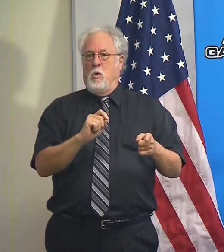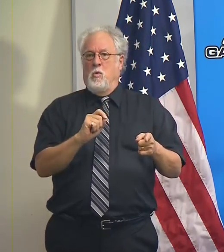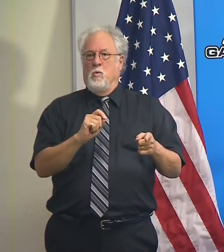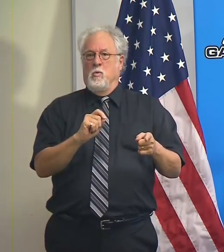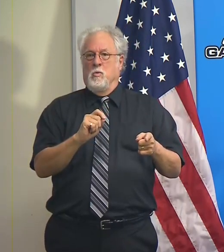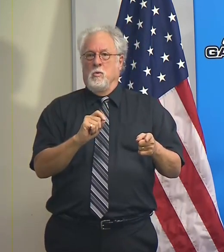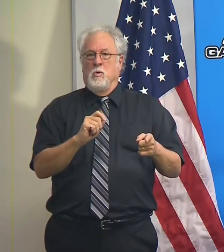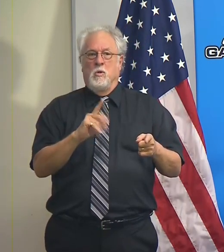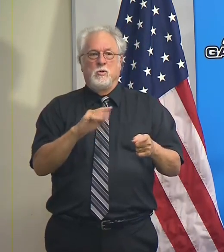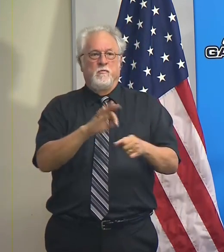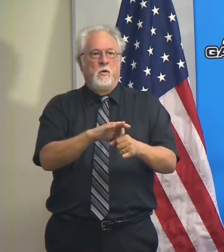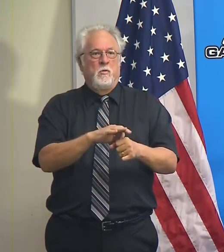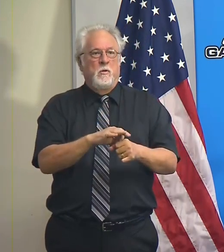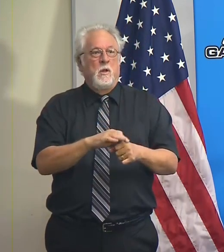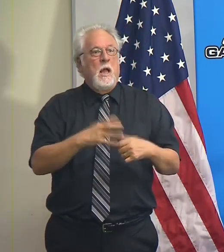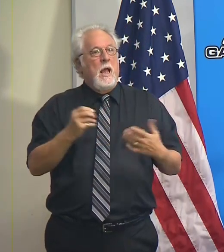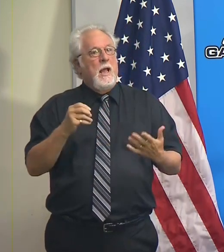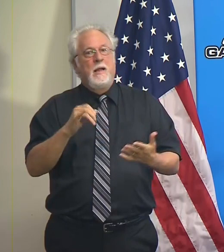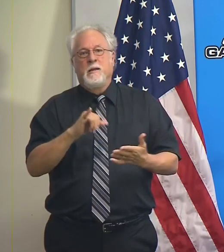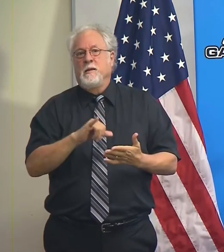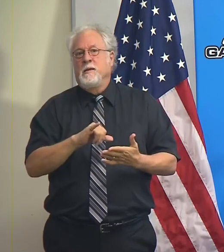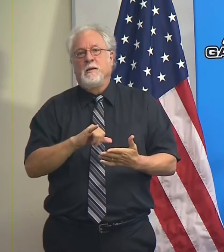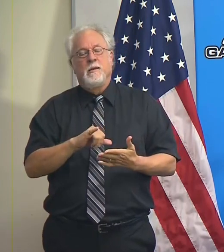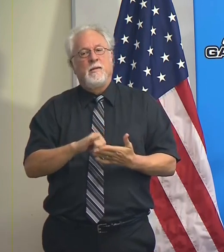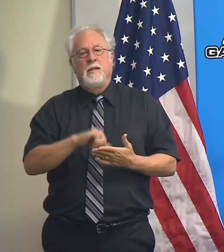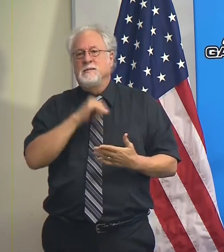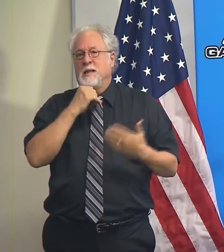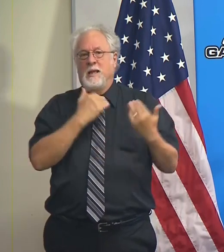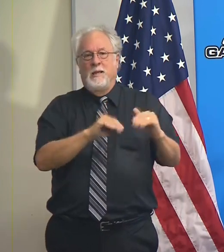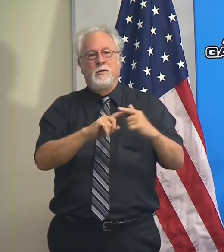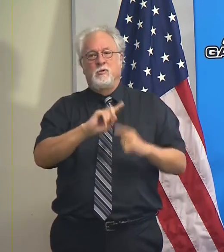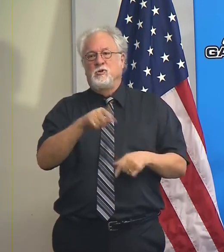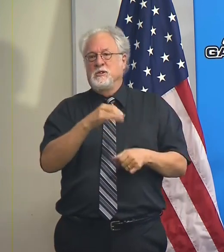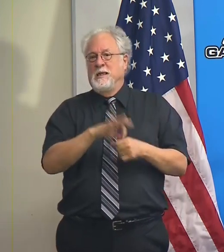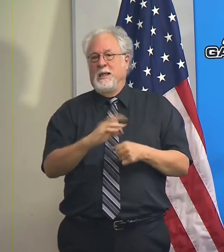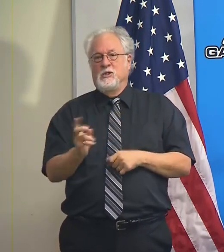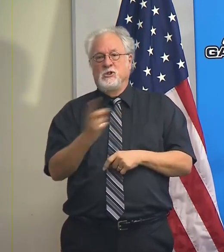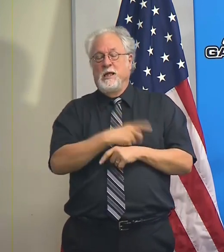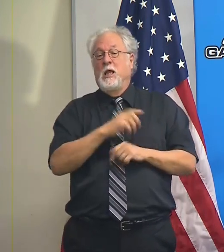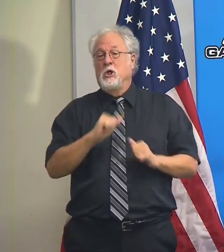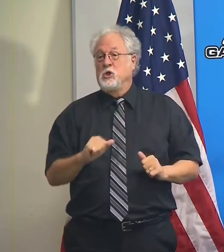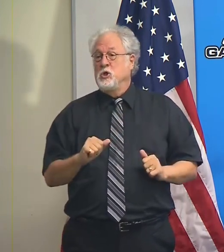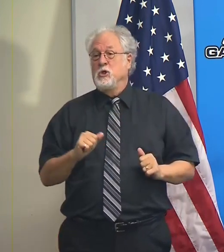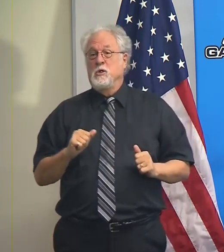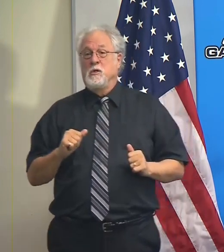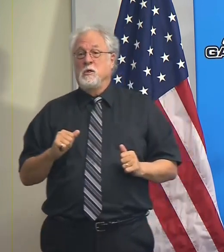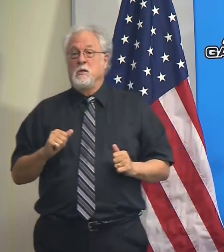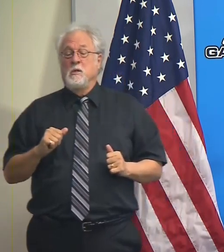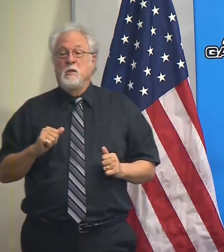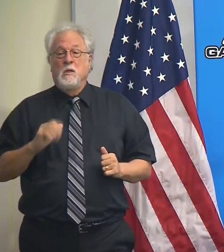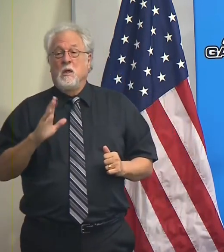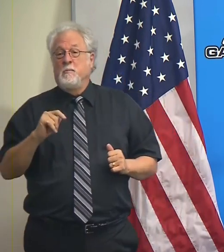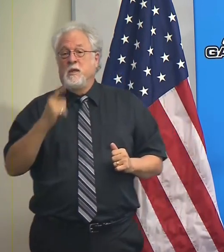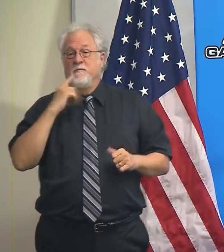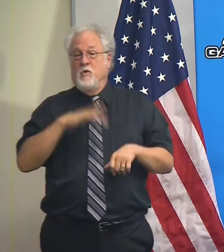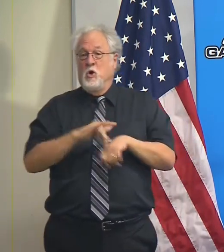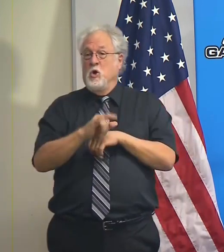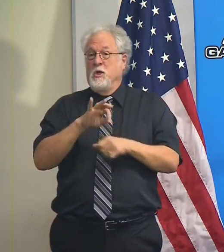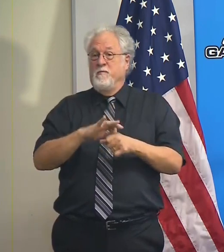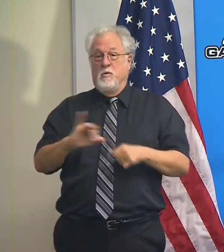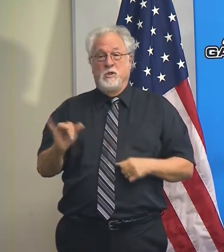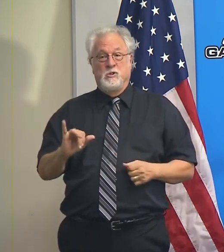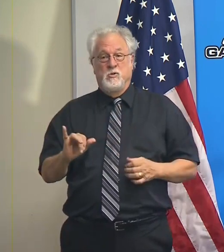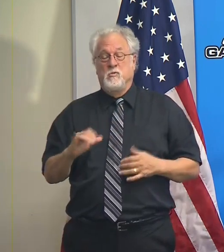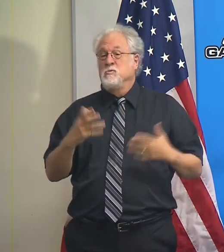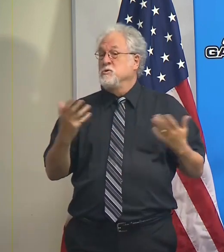in order to vote. And that's not necessarily limited to election day. That could potentially be for early voting as well.